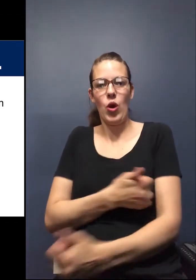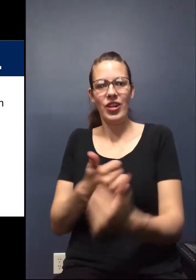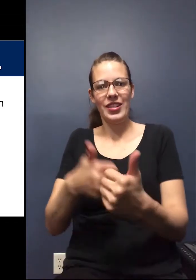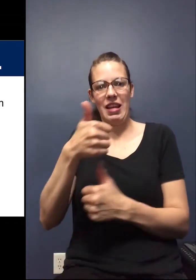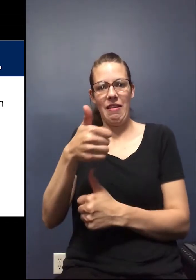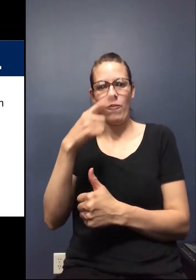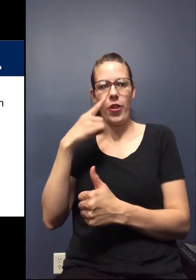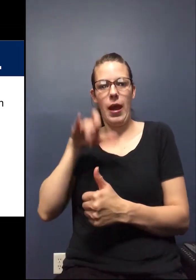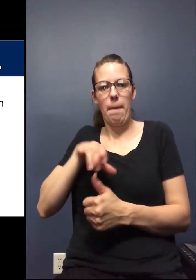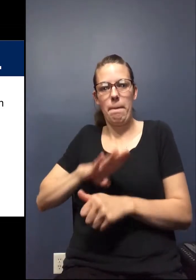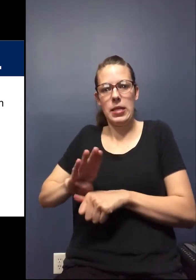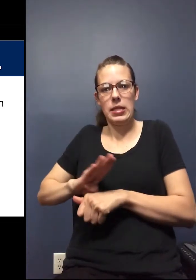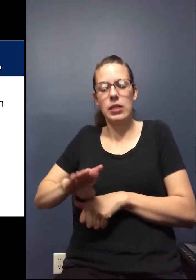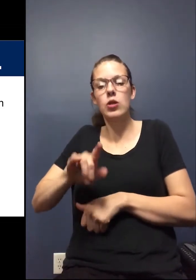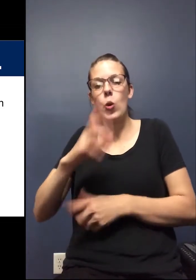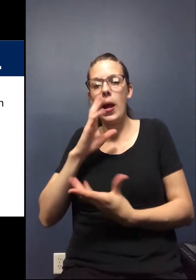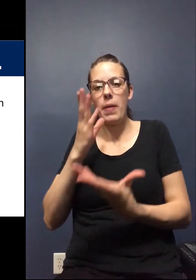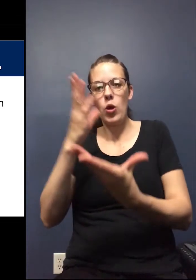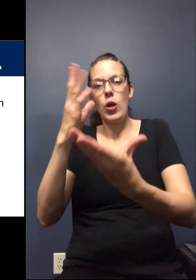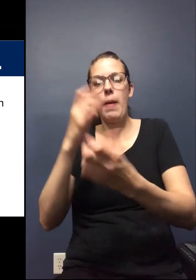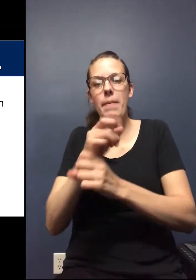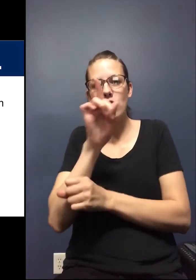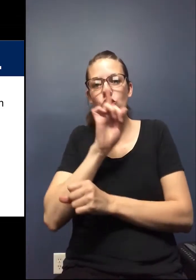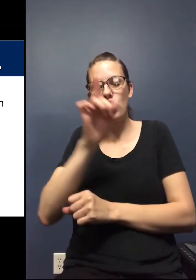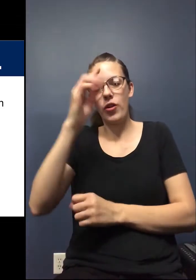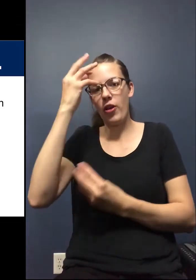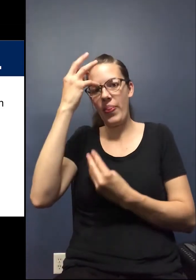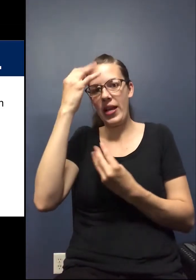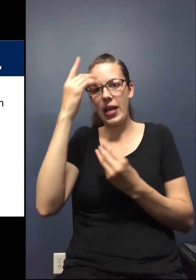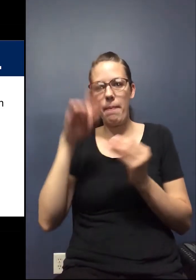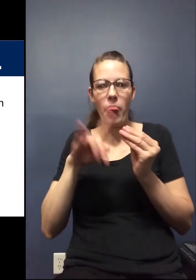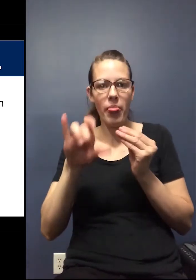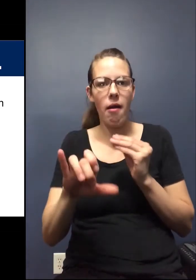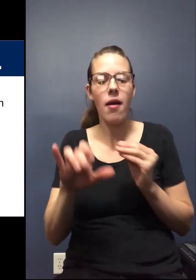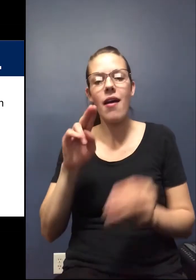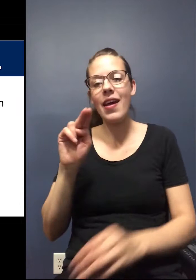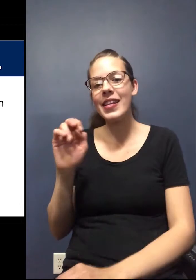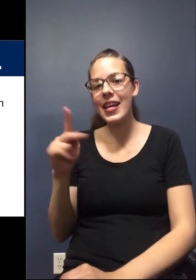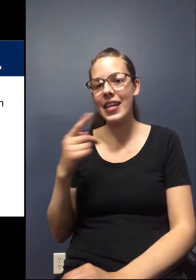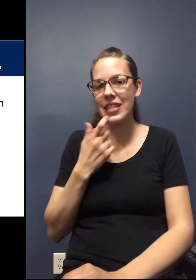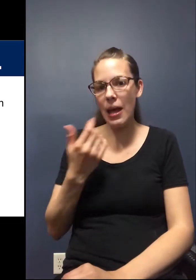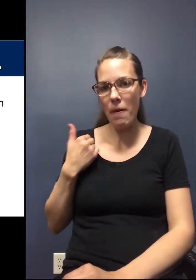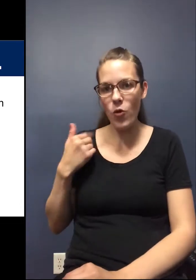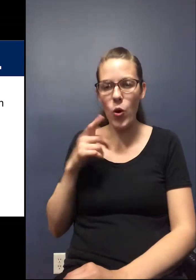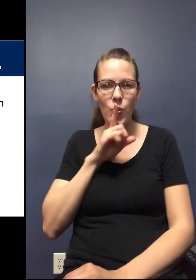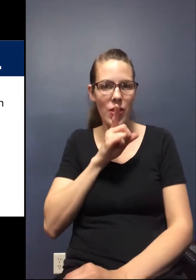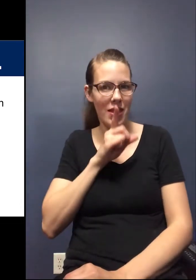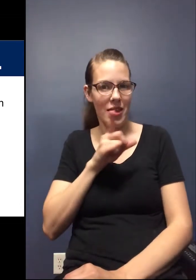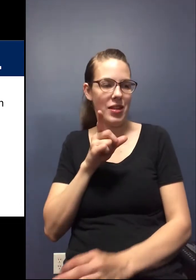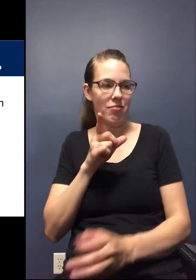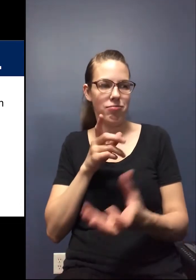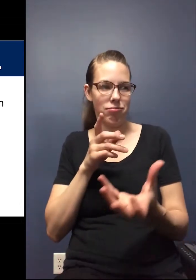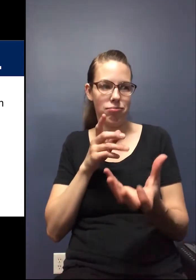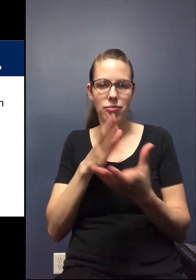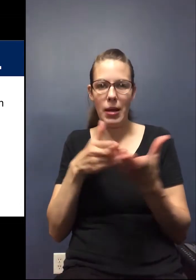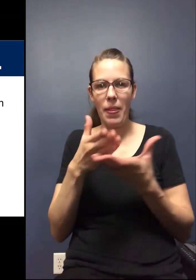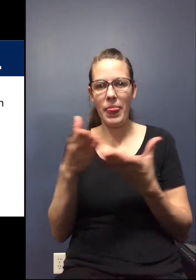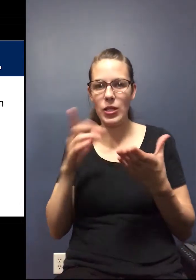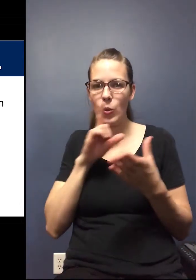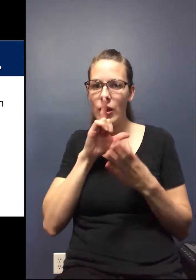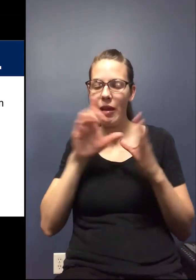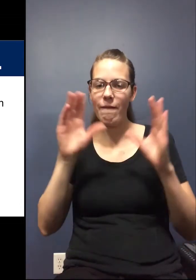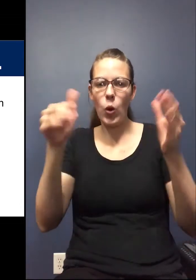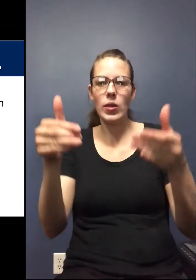is recommending or making sure that they're thinking about. But I think like Nick said, it really is, some of these things are really